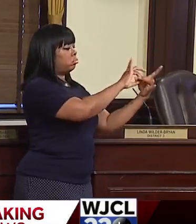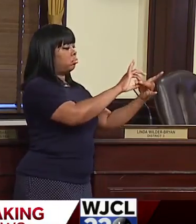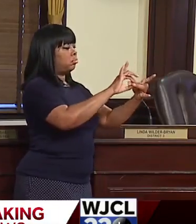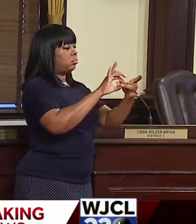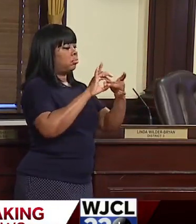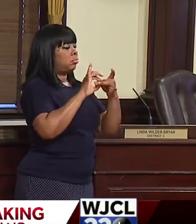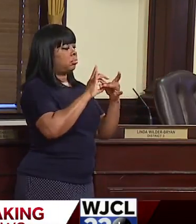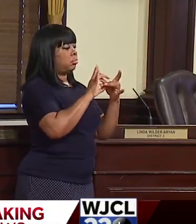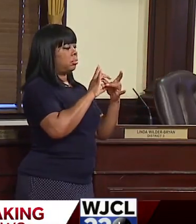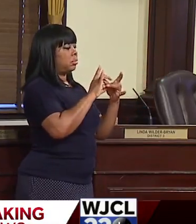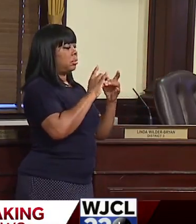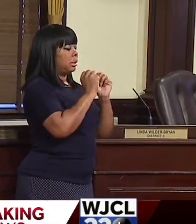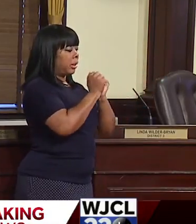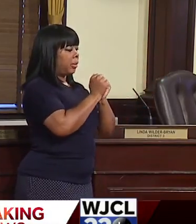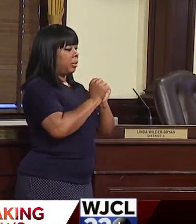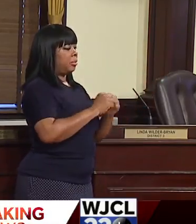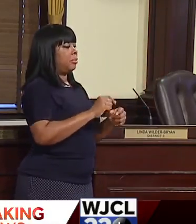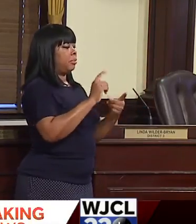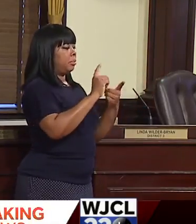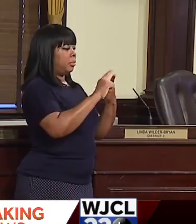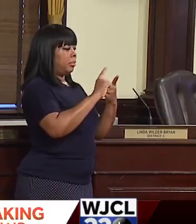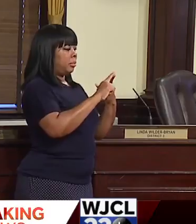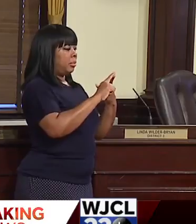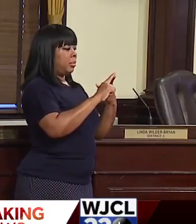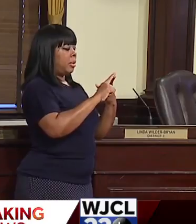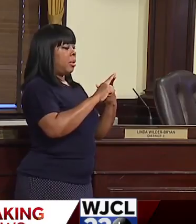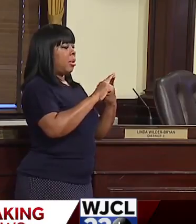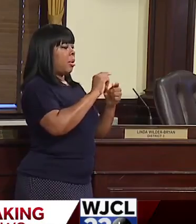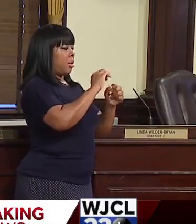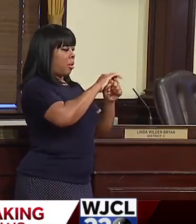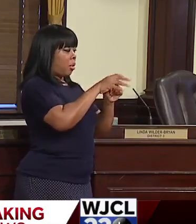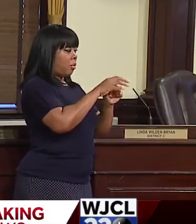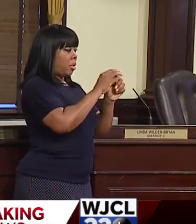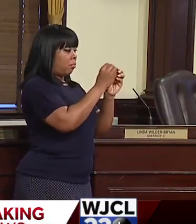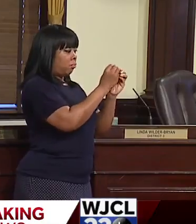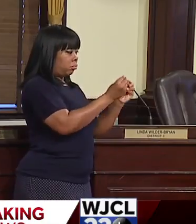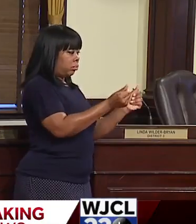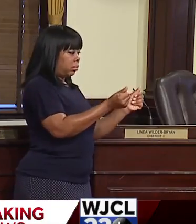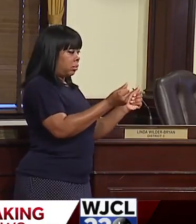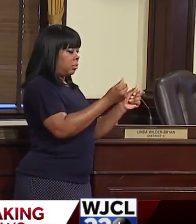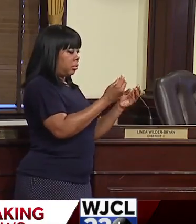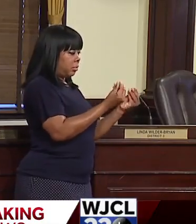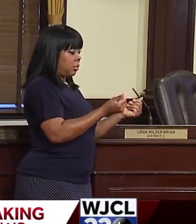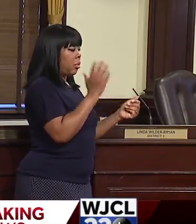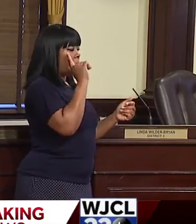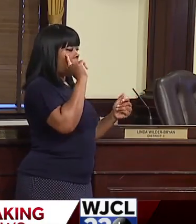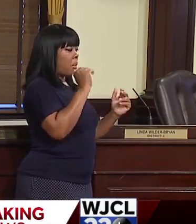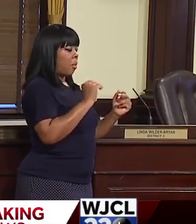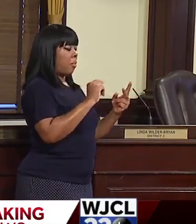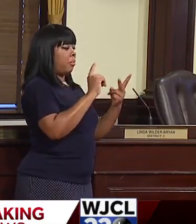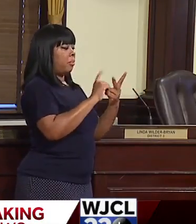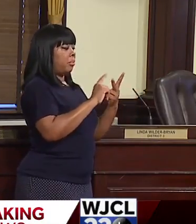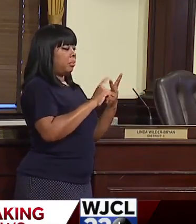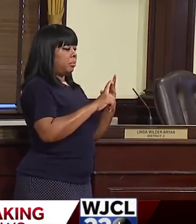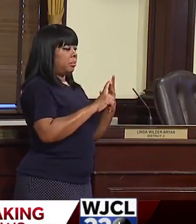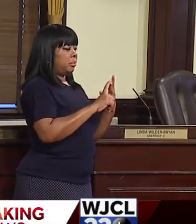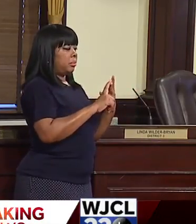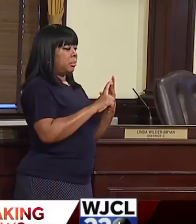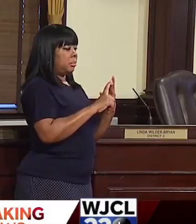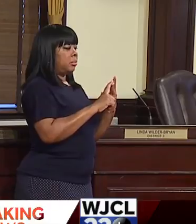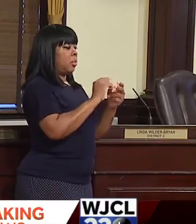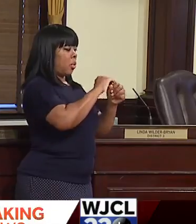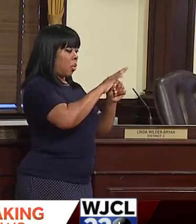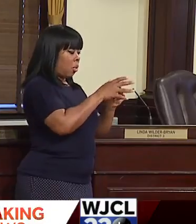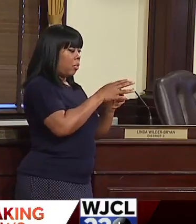a couple of things. A, that COVID can be beat. B, that there are ways to